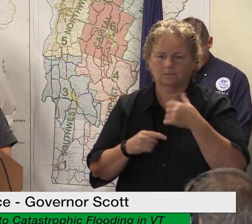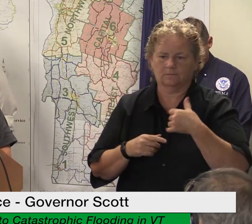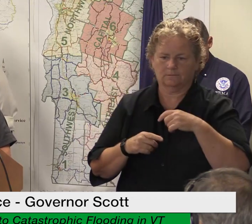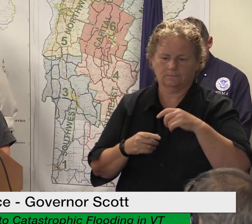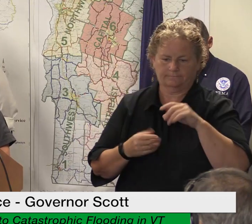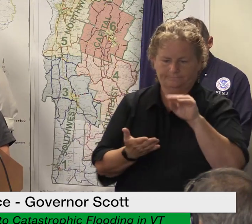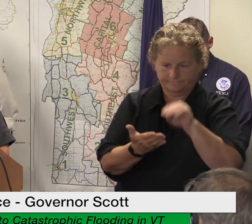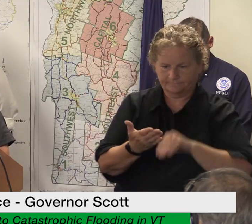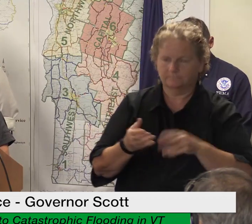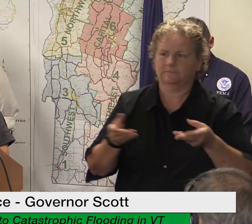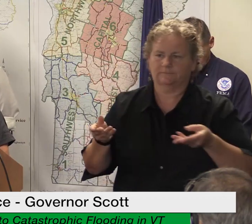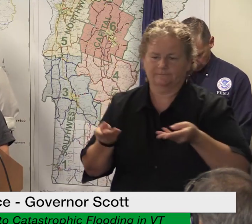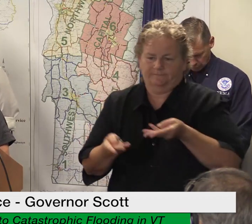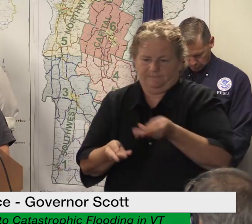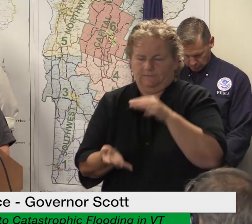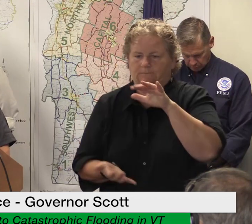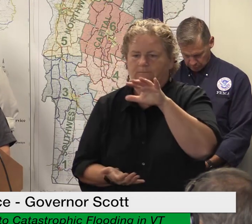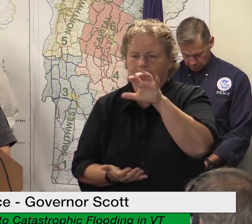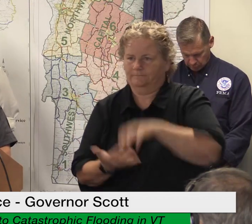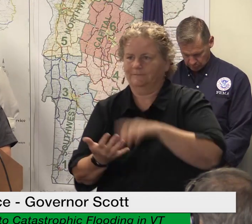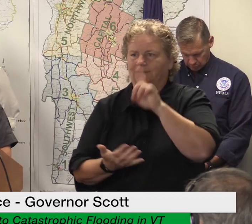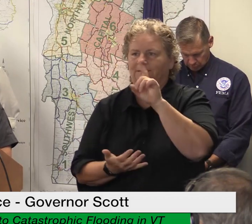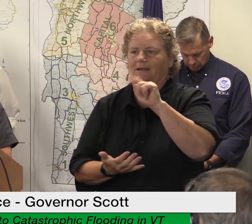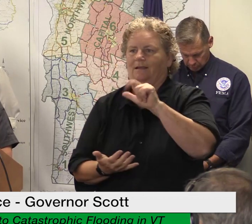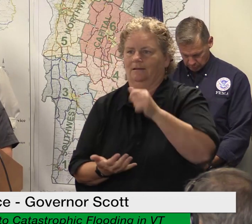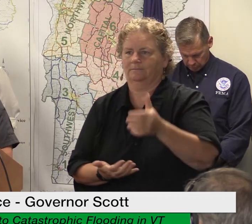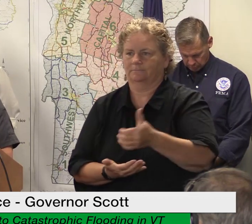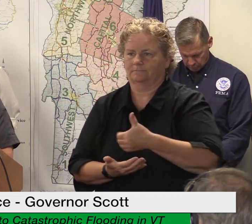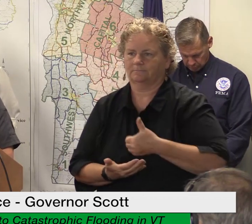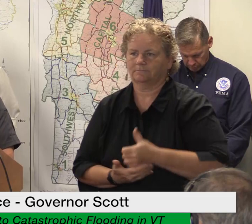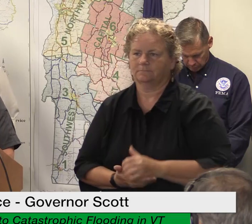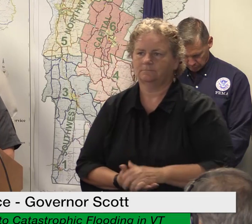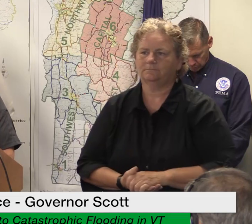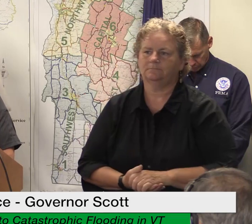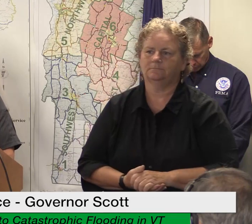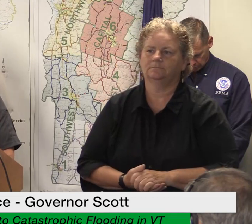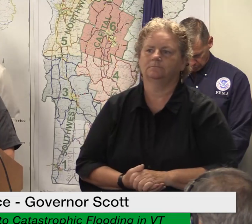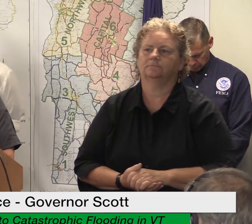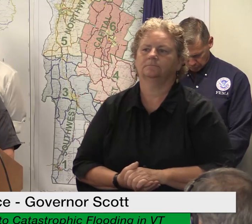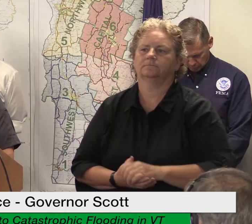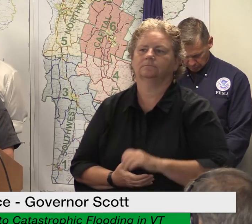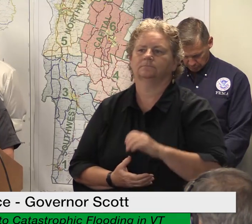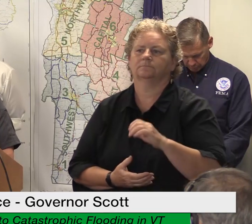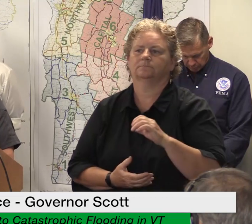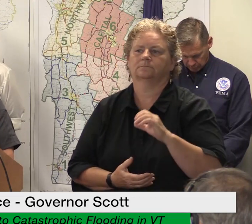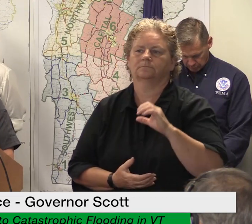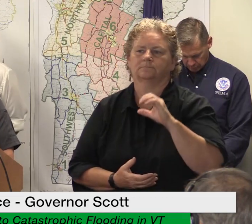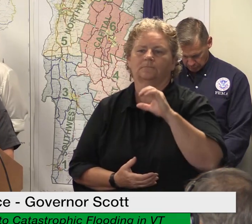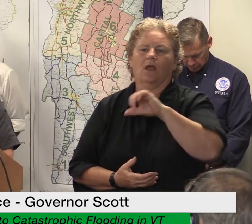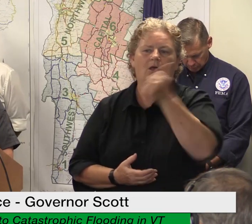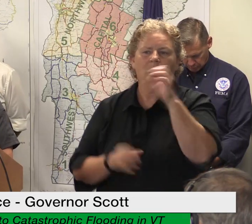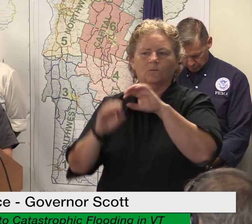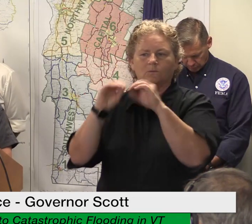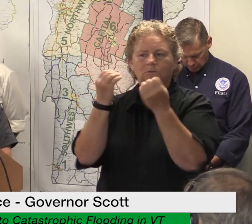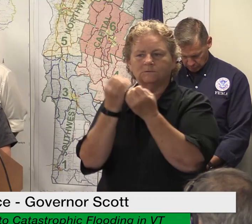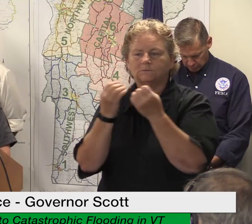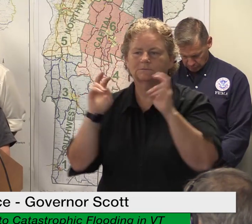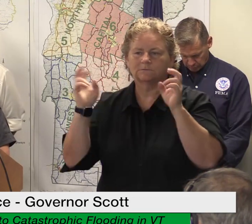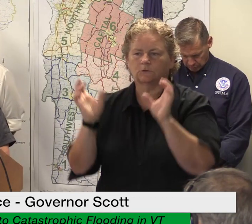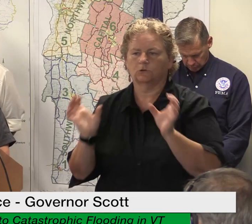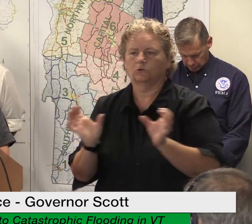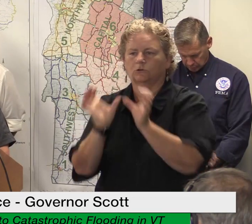form of crisis cleanup.org used by voluntary organizations active in disaster more commonly known as voda